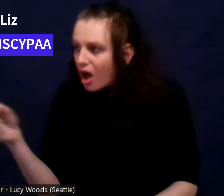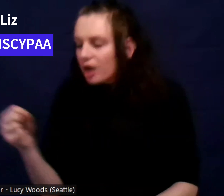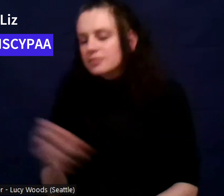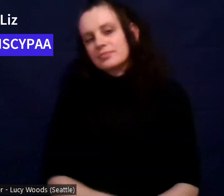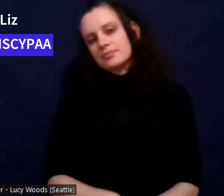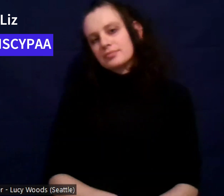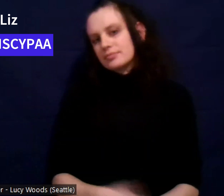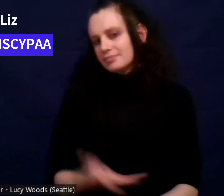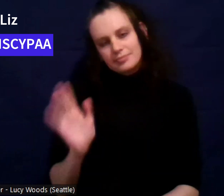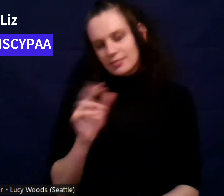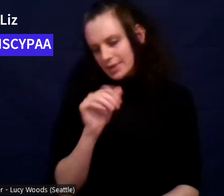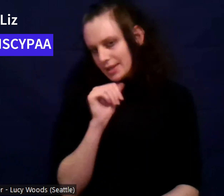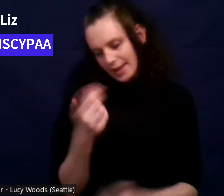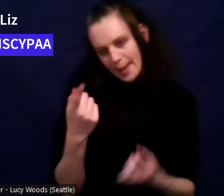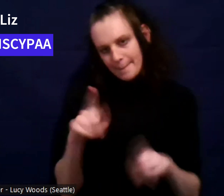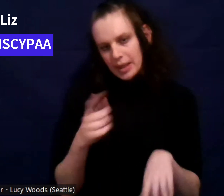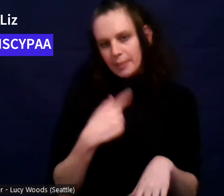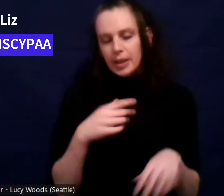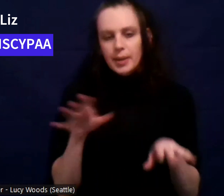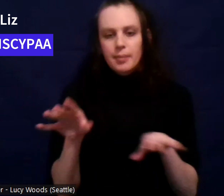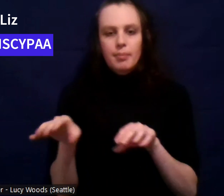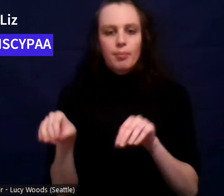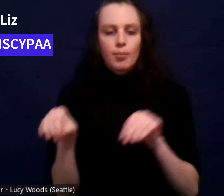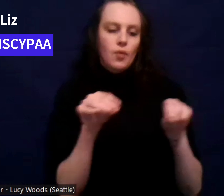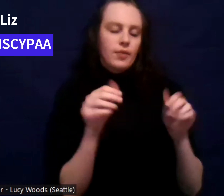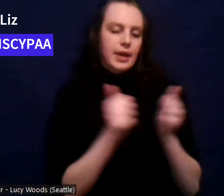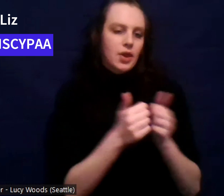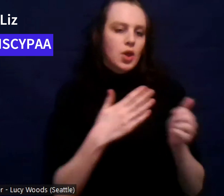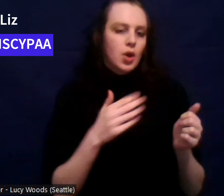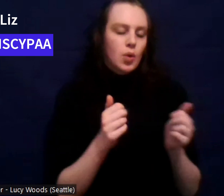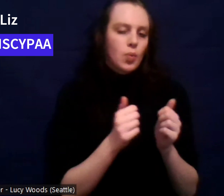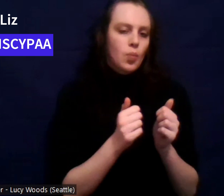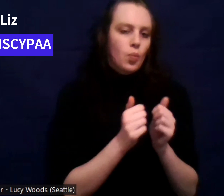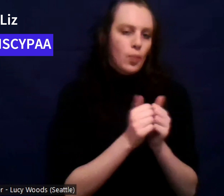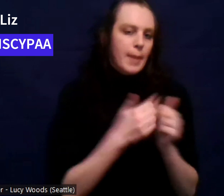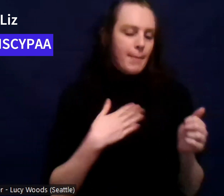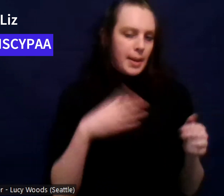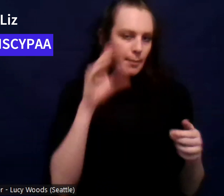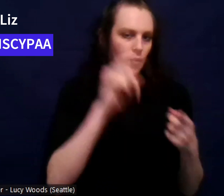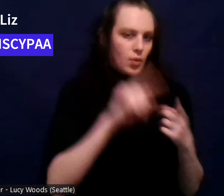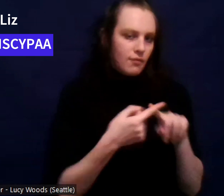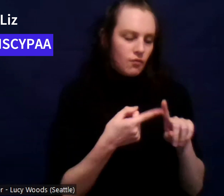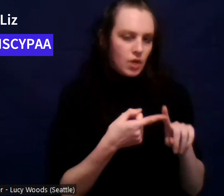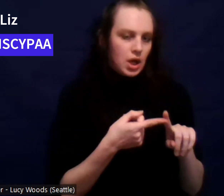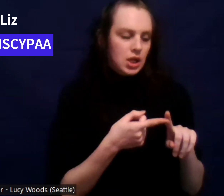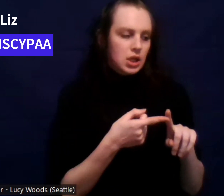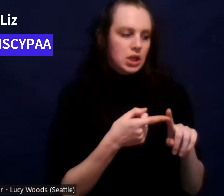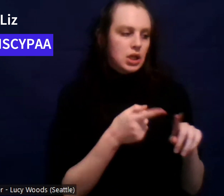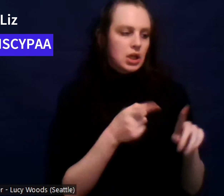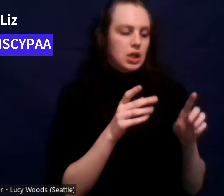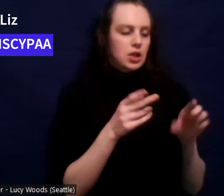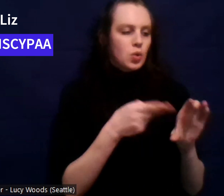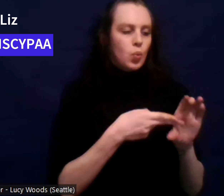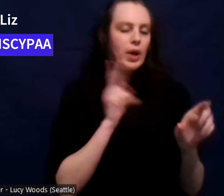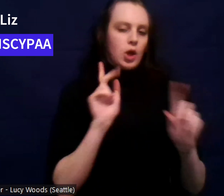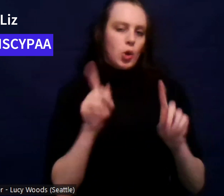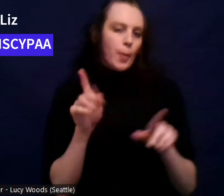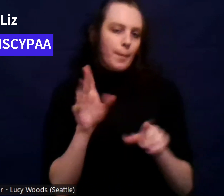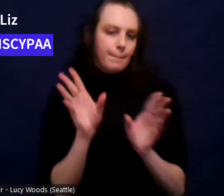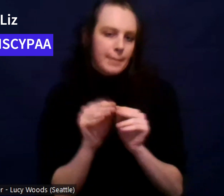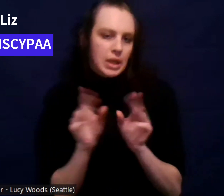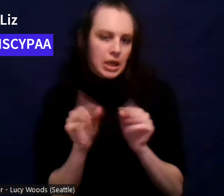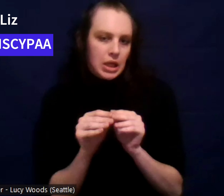to meetings. Um, I don't recommend at all. It was awful. Um,